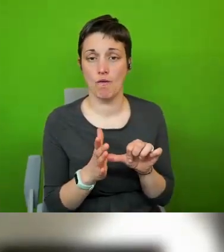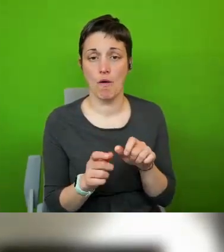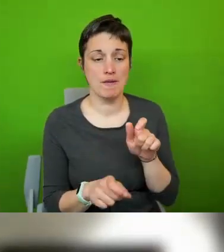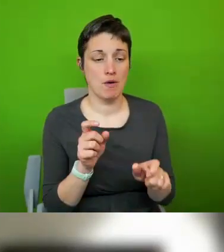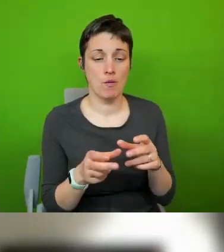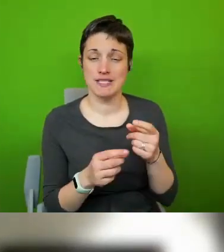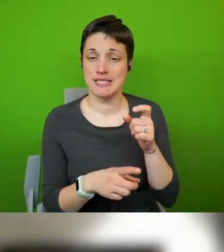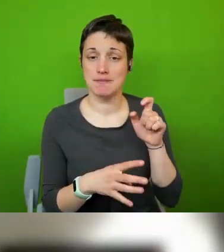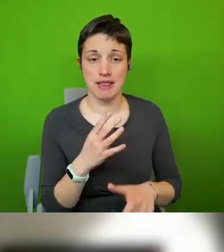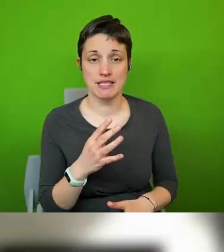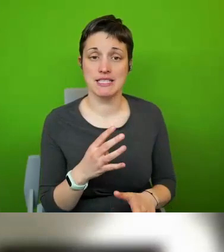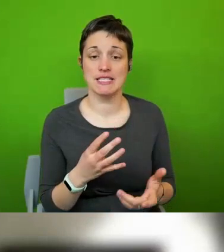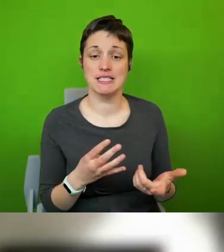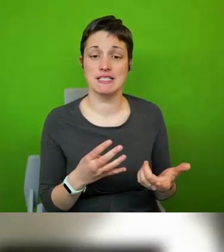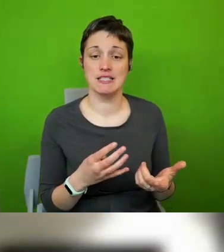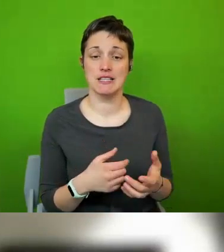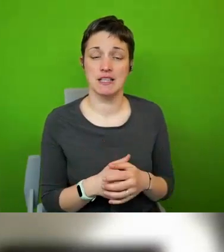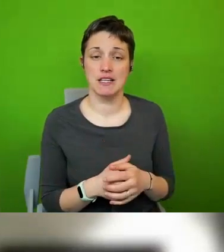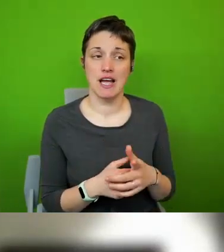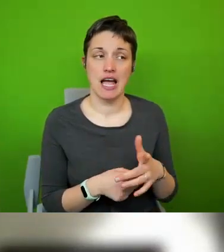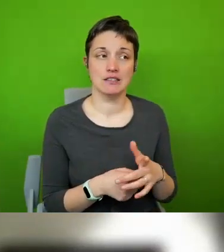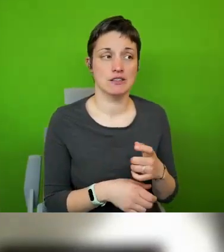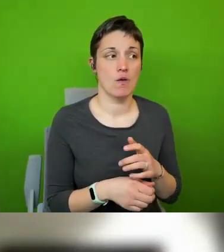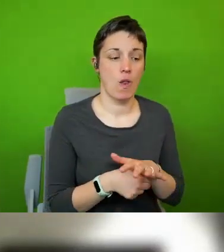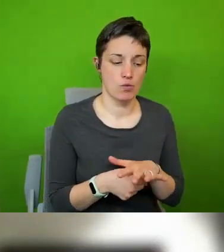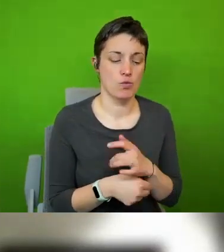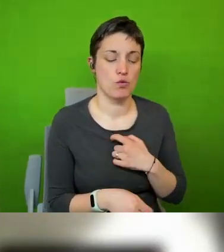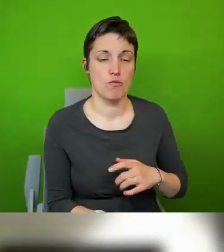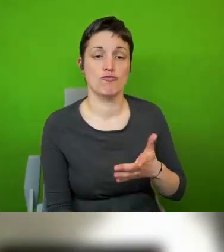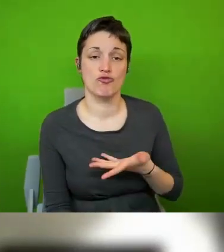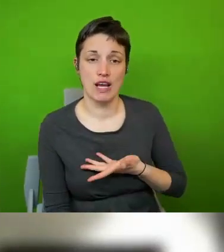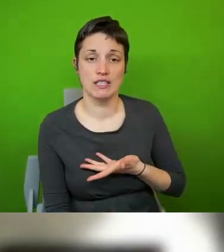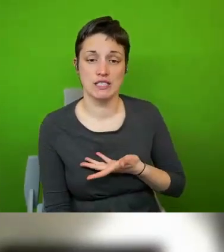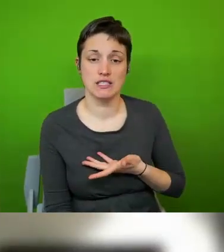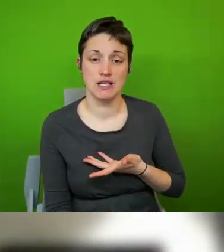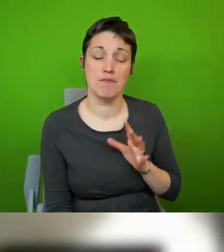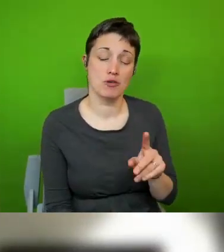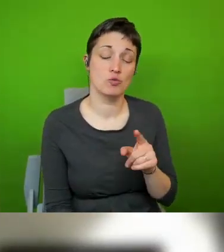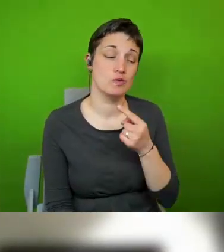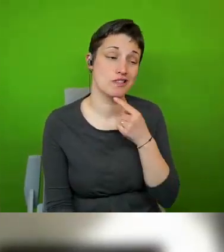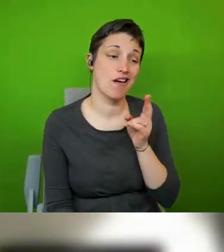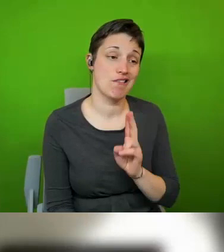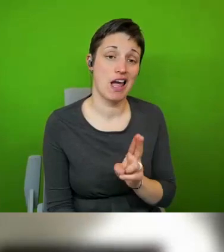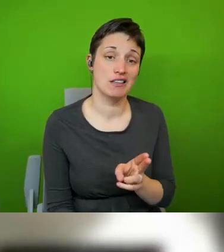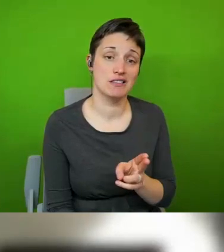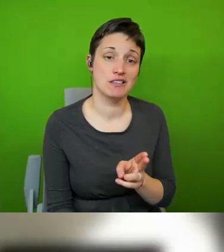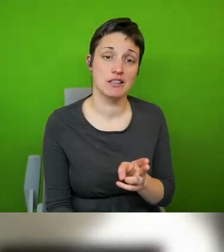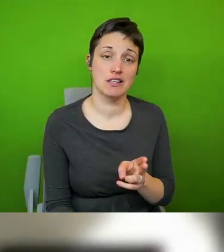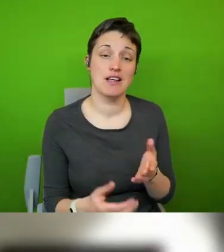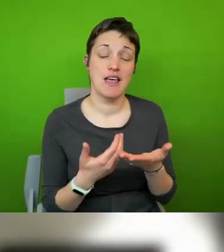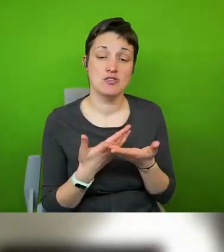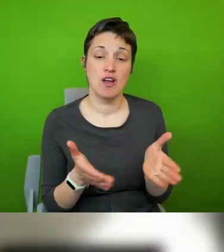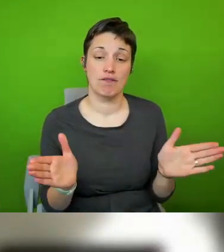and and local human rights other than planning again that generally using